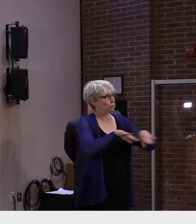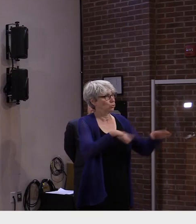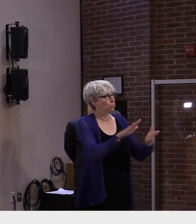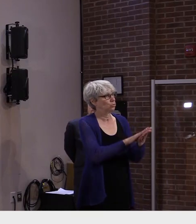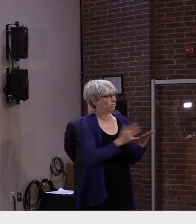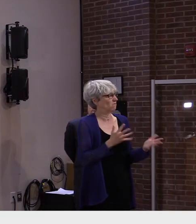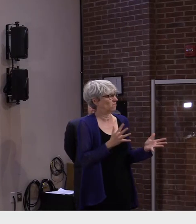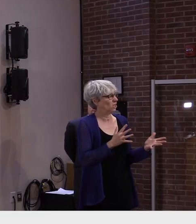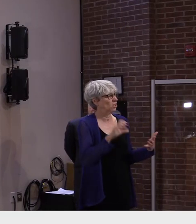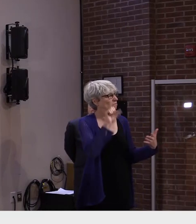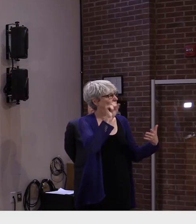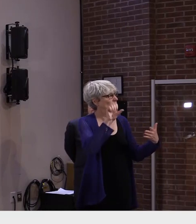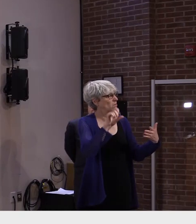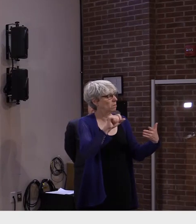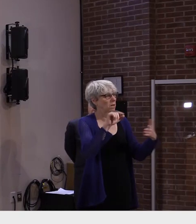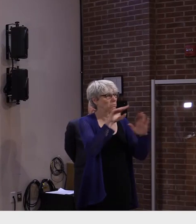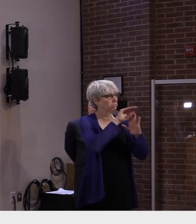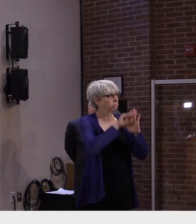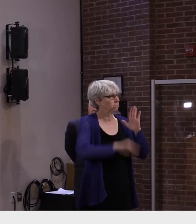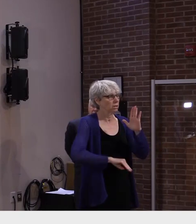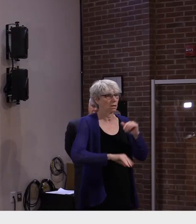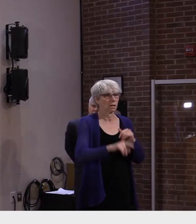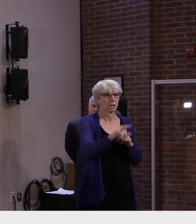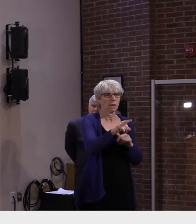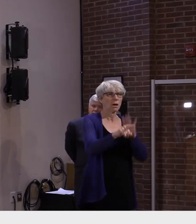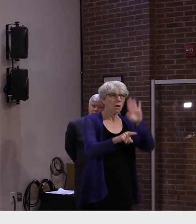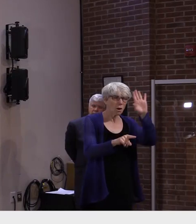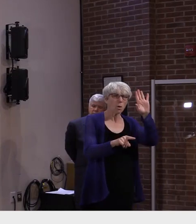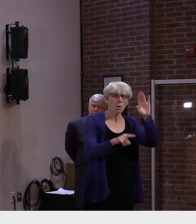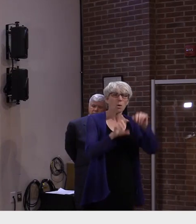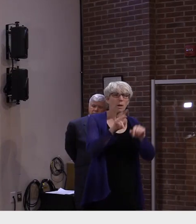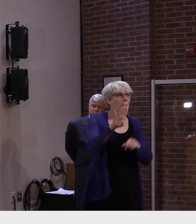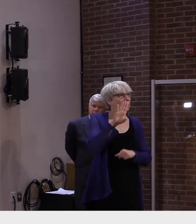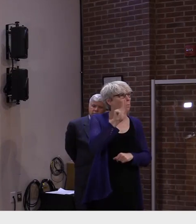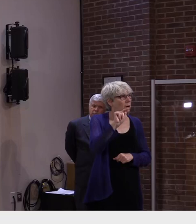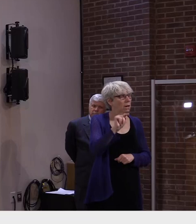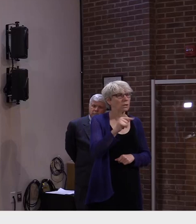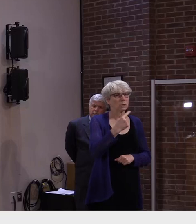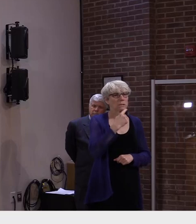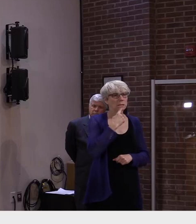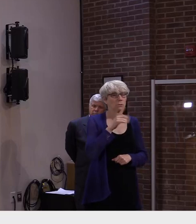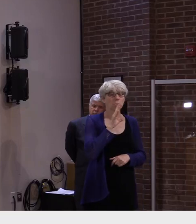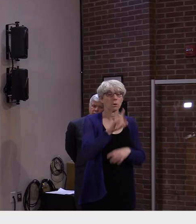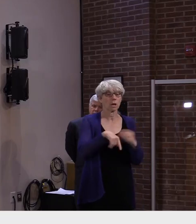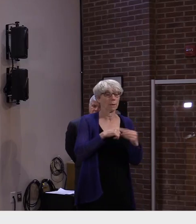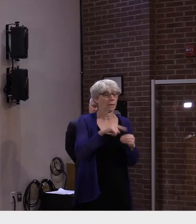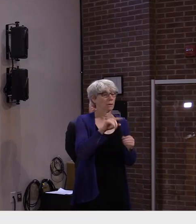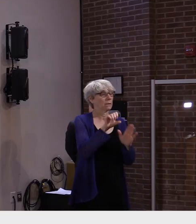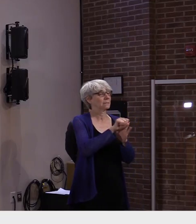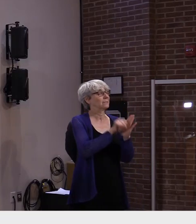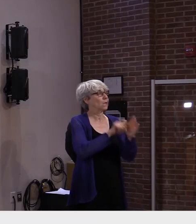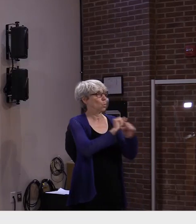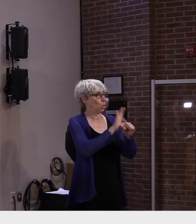But you're saying when we have staff members who are dealing with vulnerable populations,